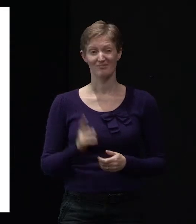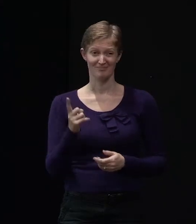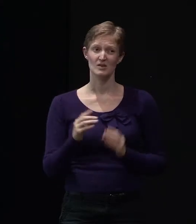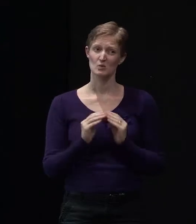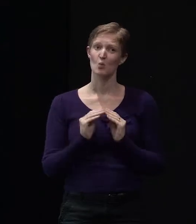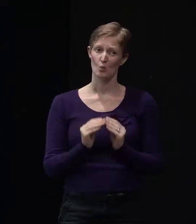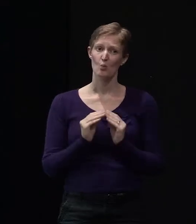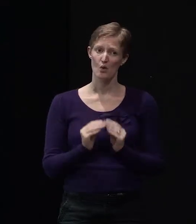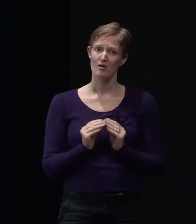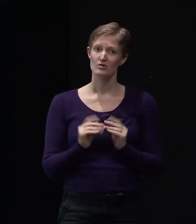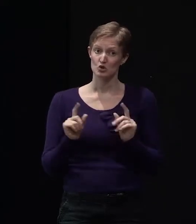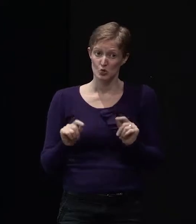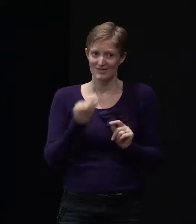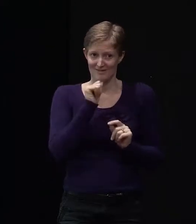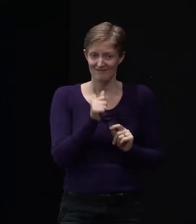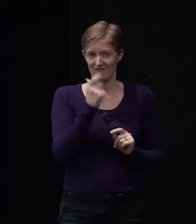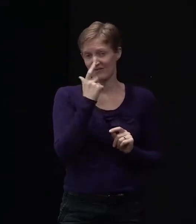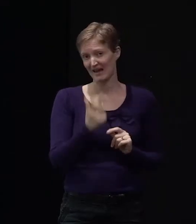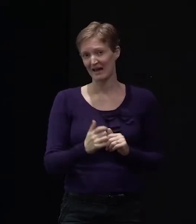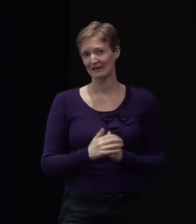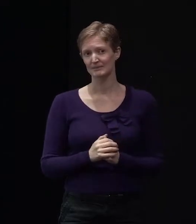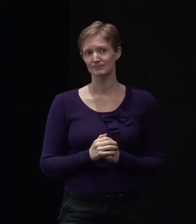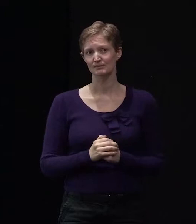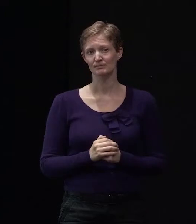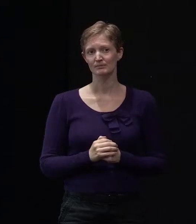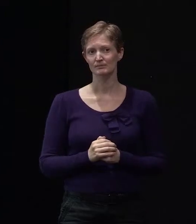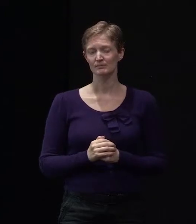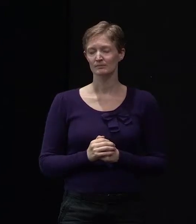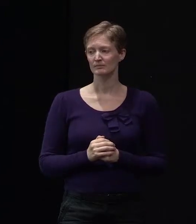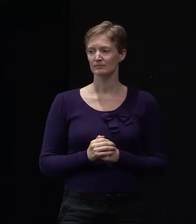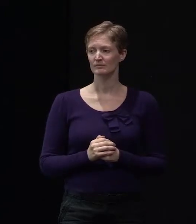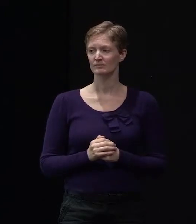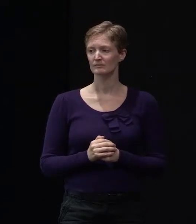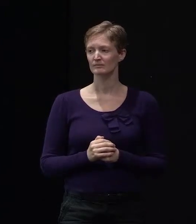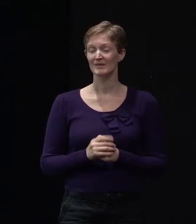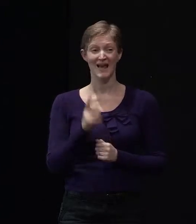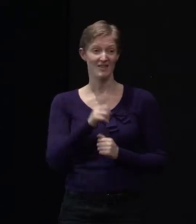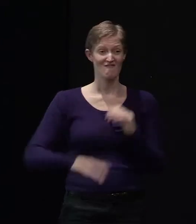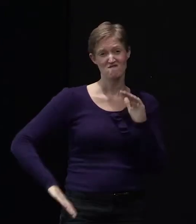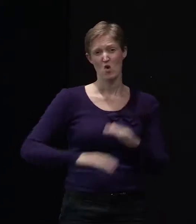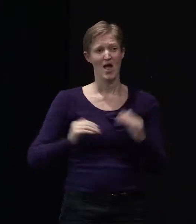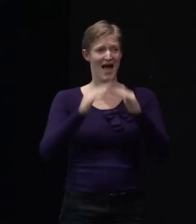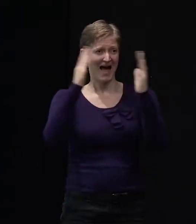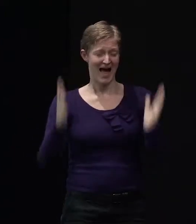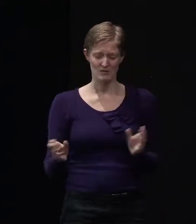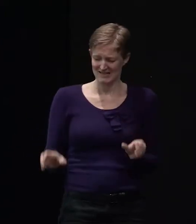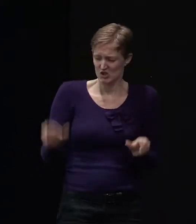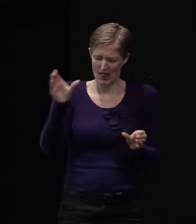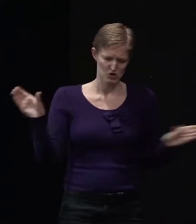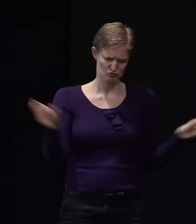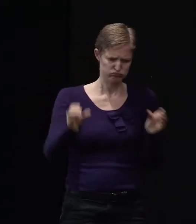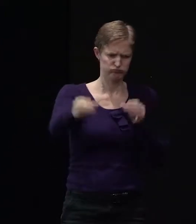thinking about if you have that. And you don't actually have to insulate the whole house. I mean, to do